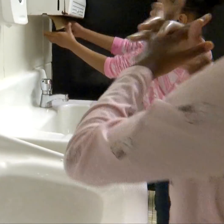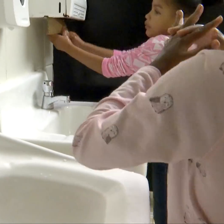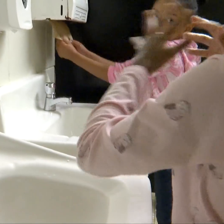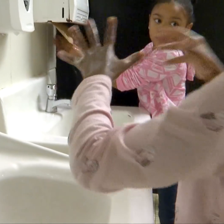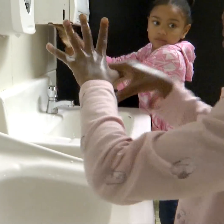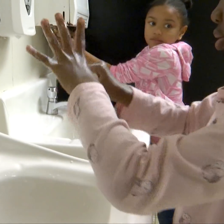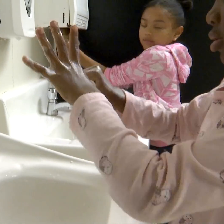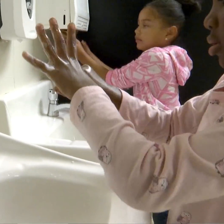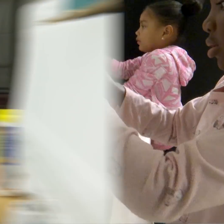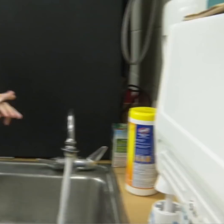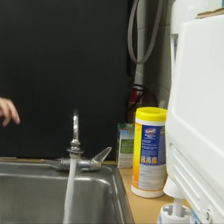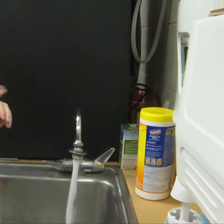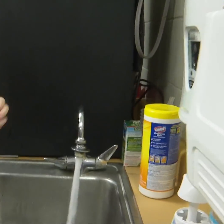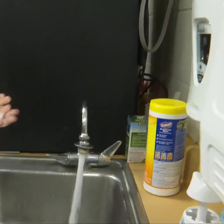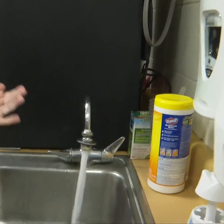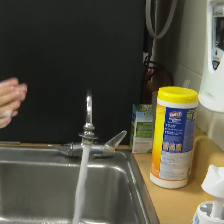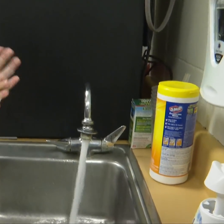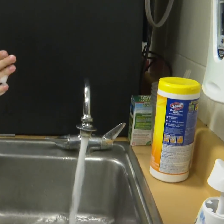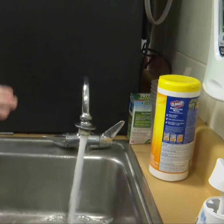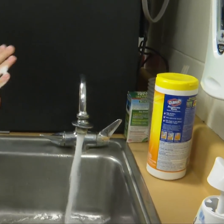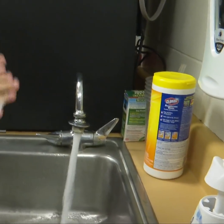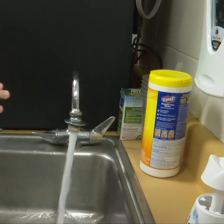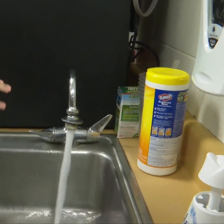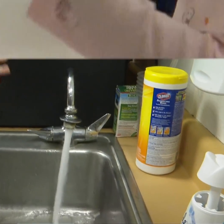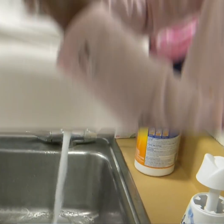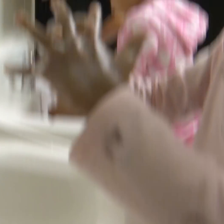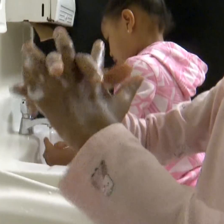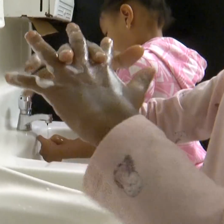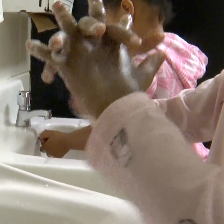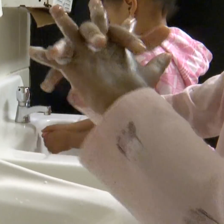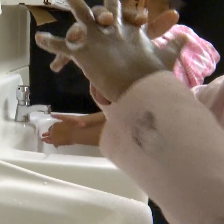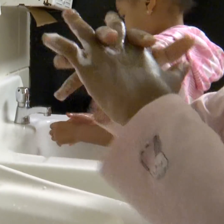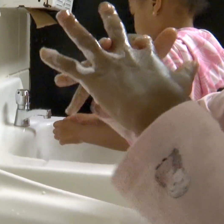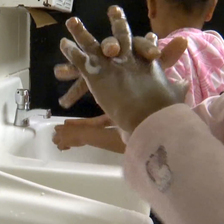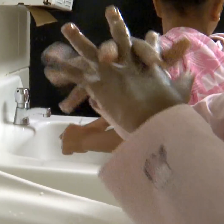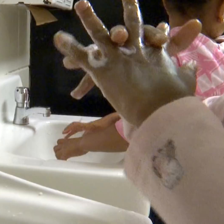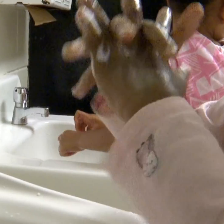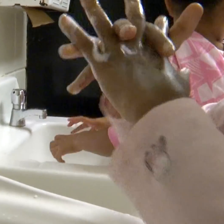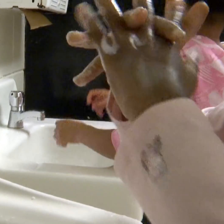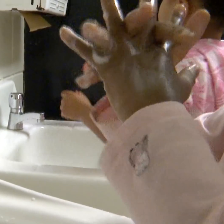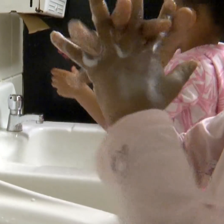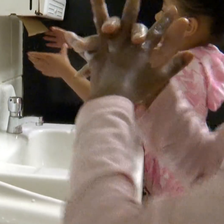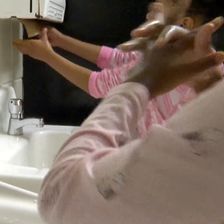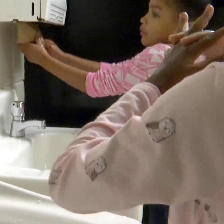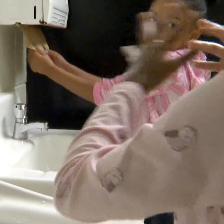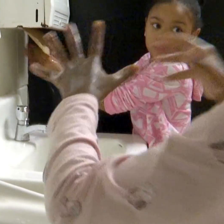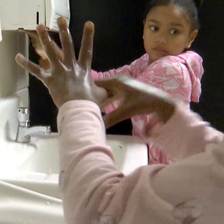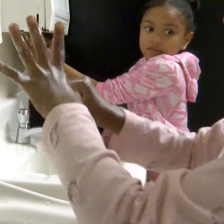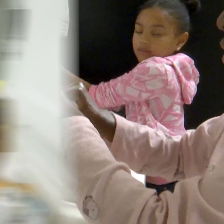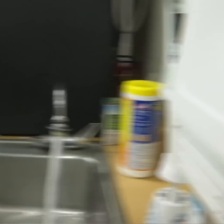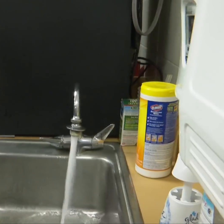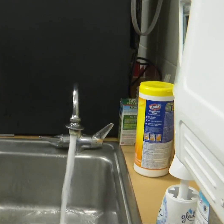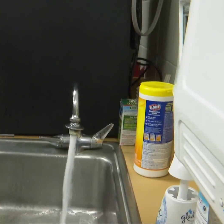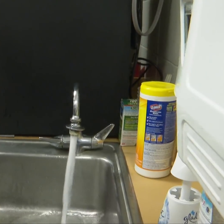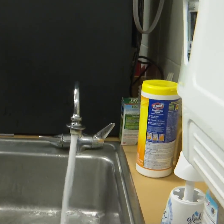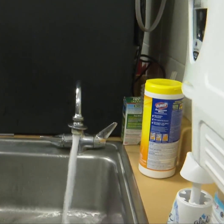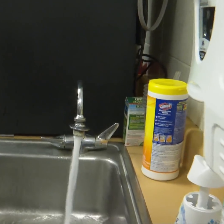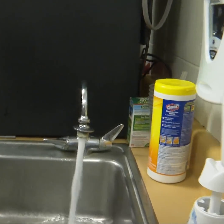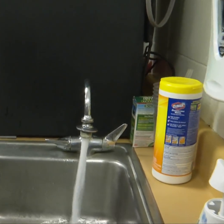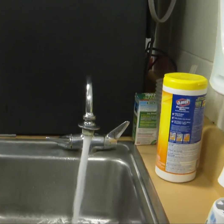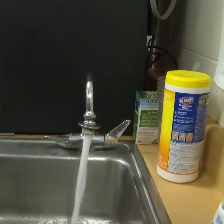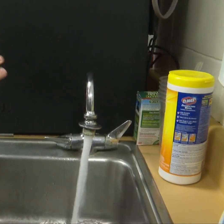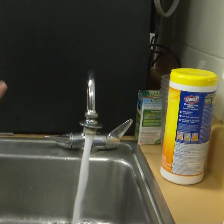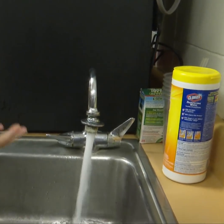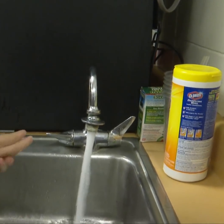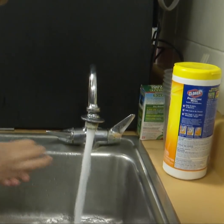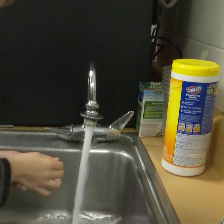remember make bubbles. Remember to get the back of your hands between your fingers and even your fingernails. Scrub for at